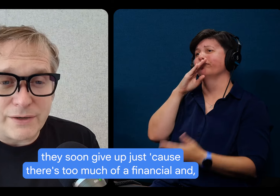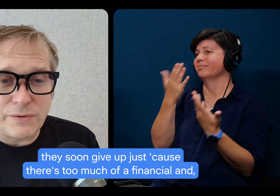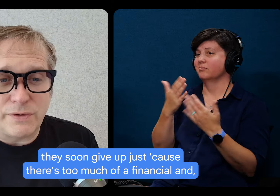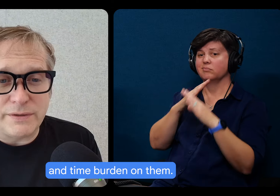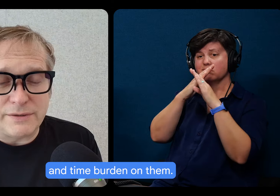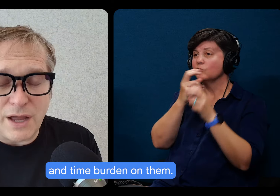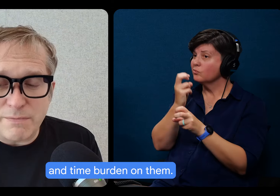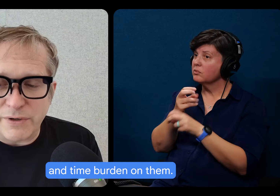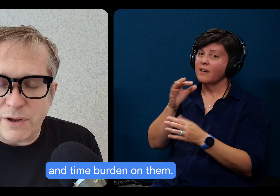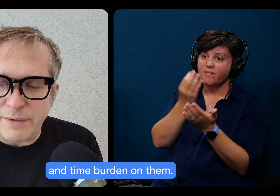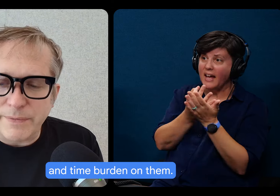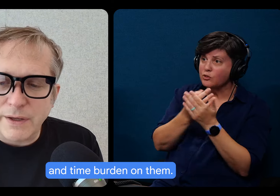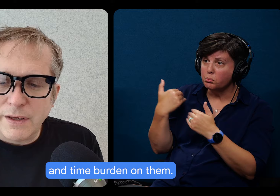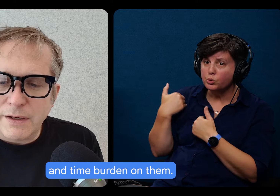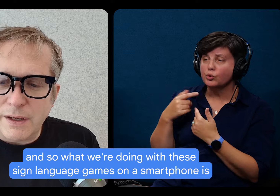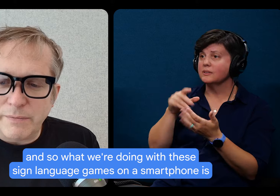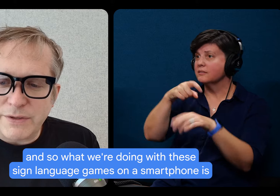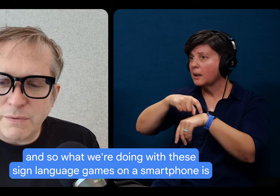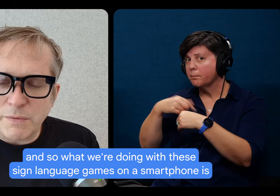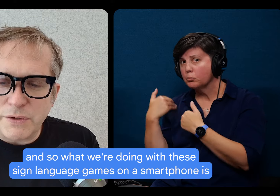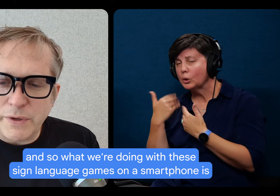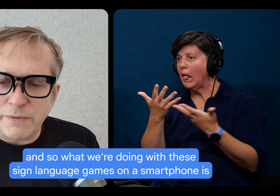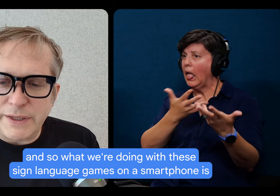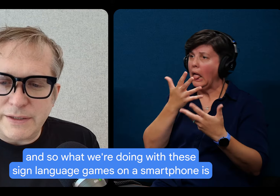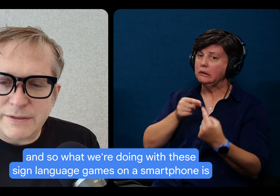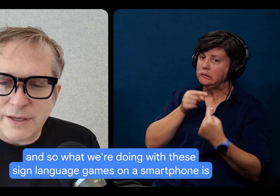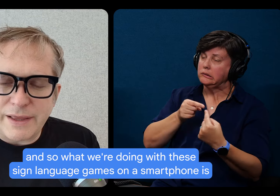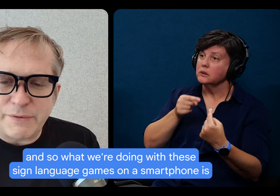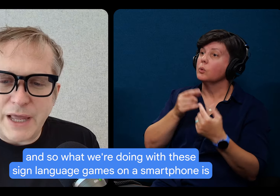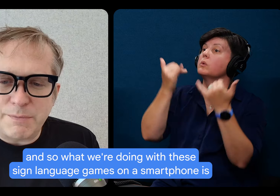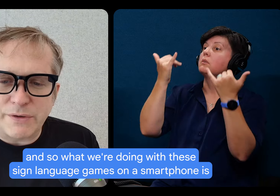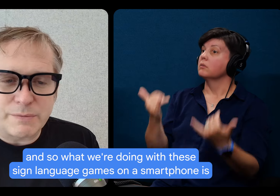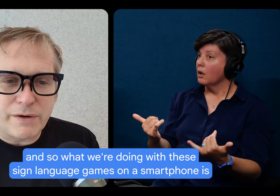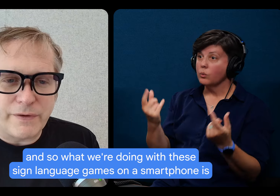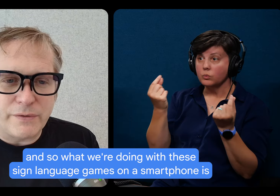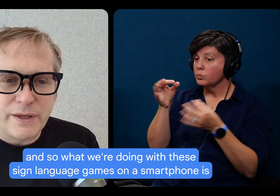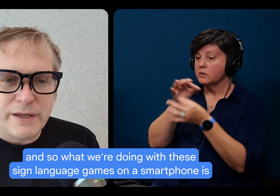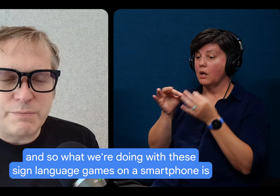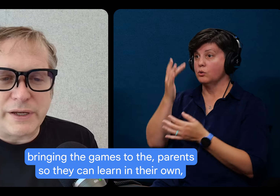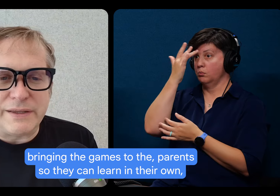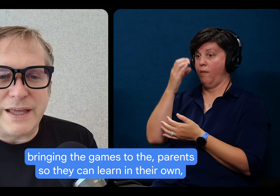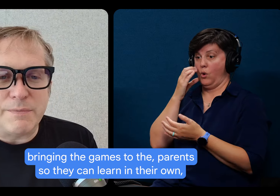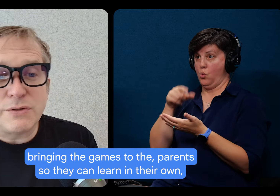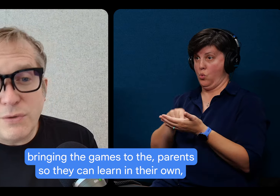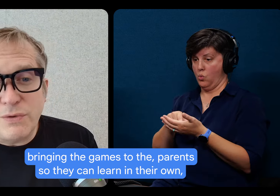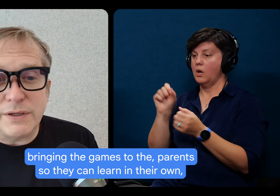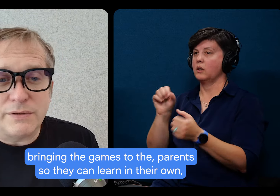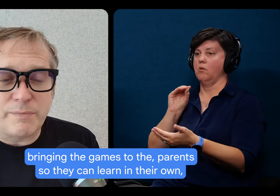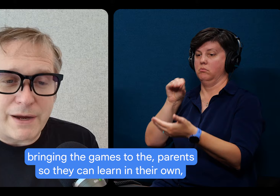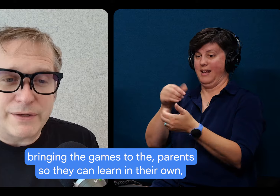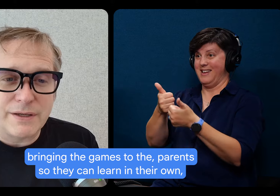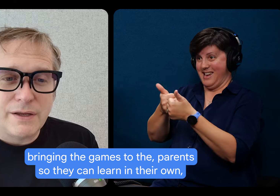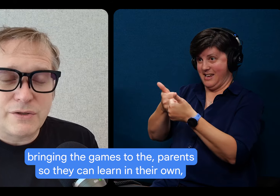financial and time burden on them. And so what we're doing with these sign language games on a smartphone is bringing the games to